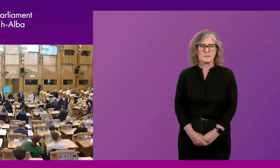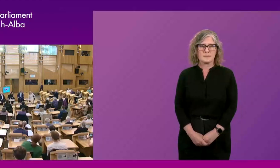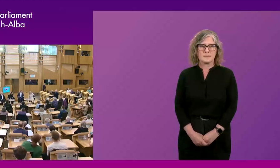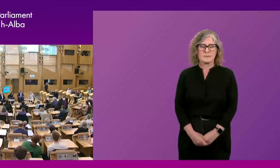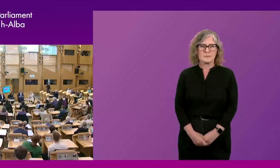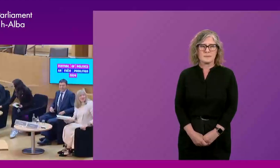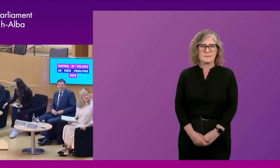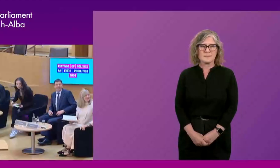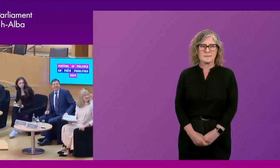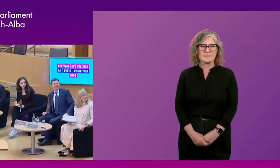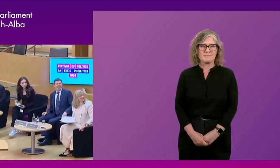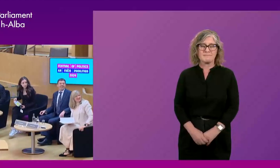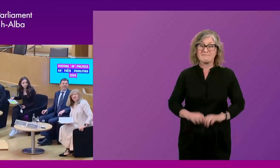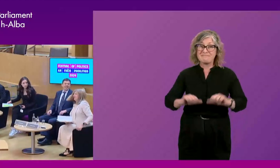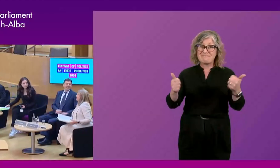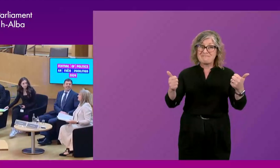Hello.